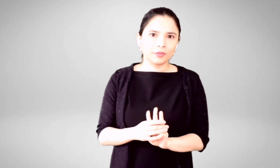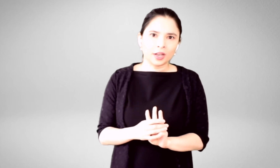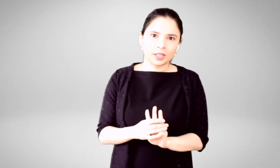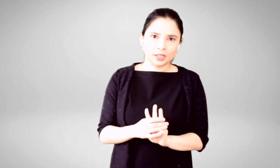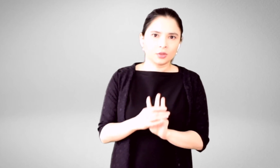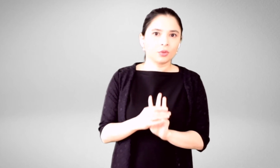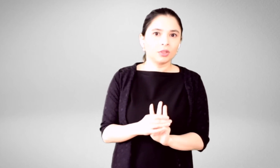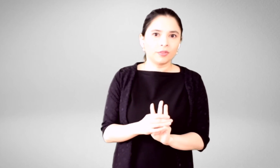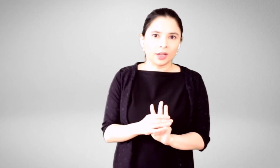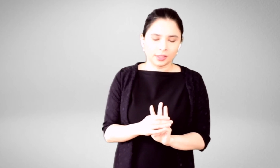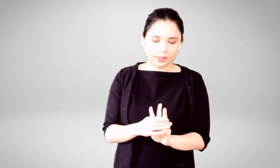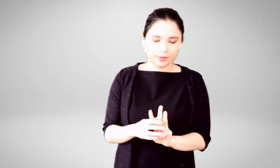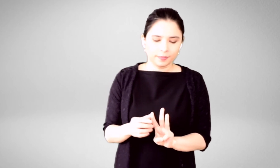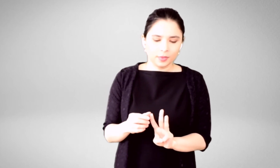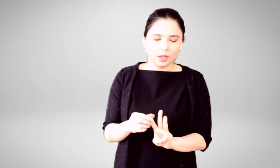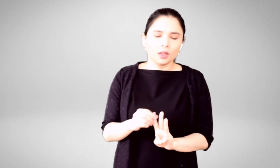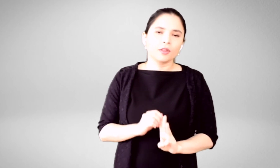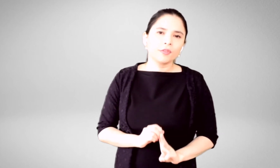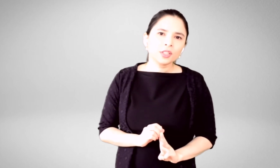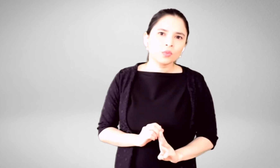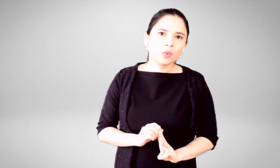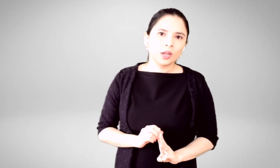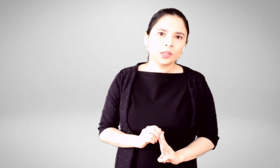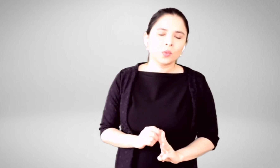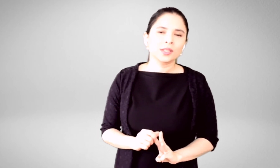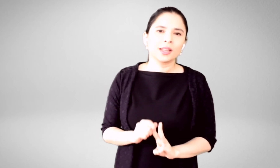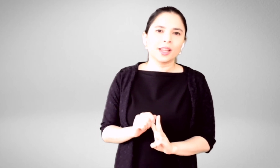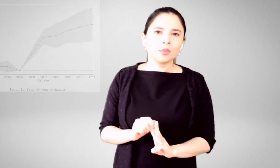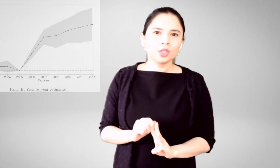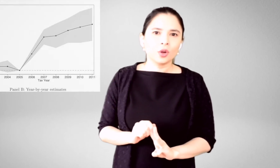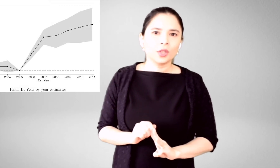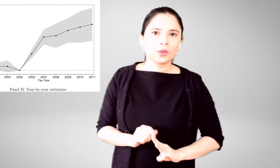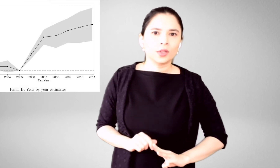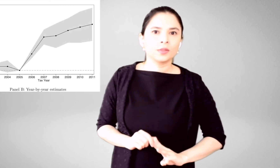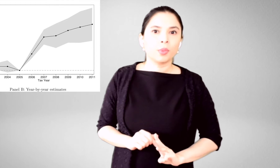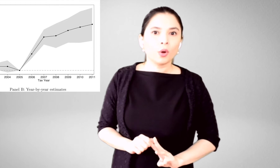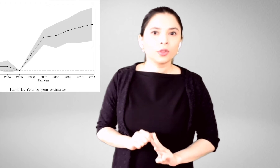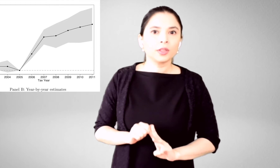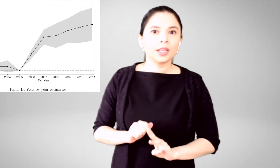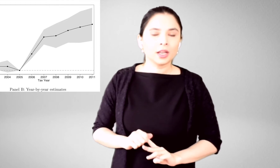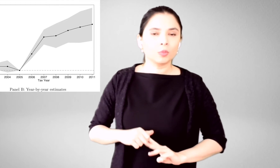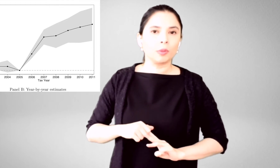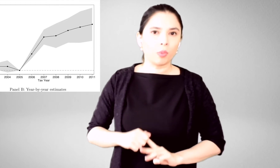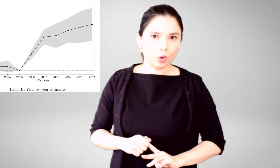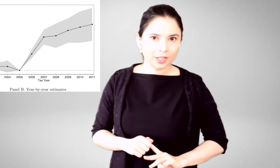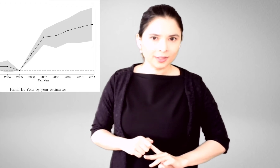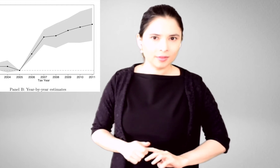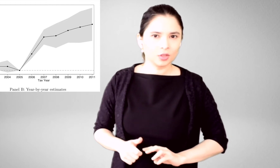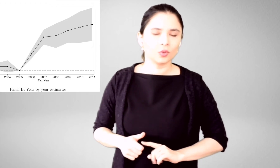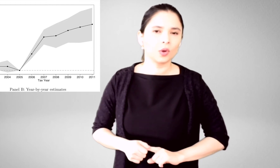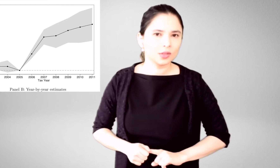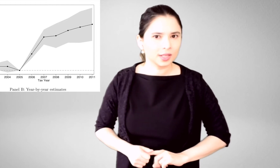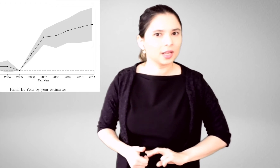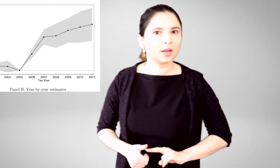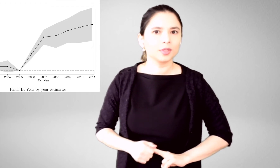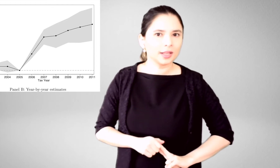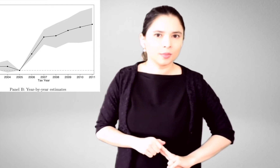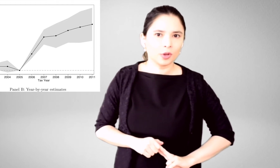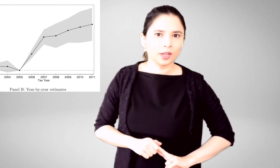our findings. So, three findings. The first one was that MTO increased both income reported, so gross income, taxable